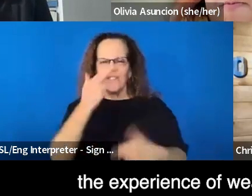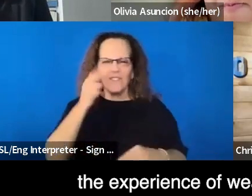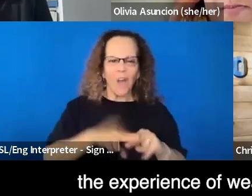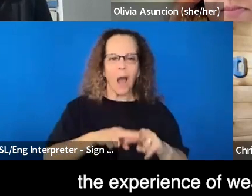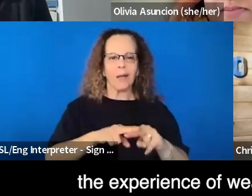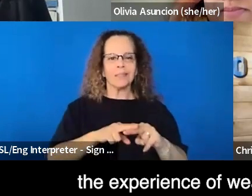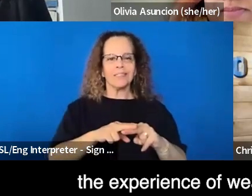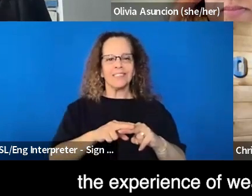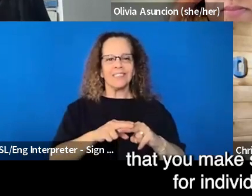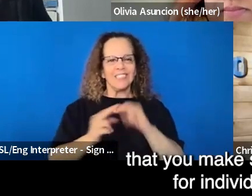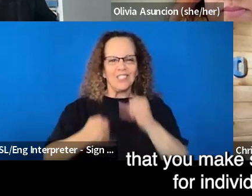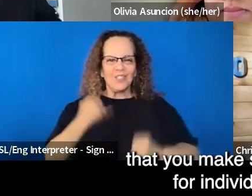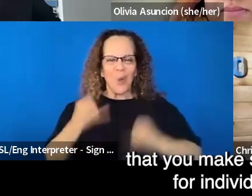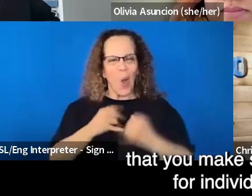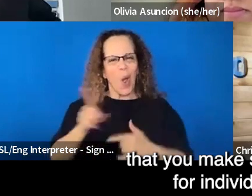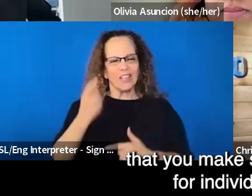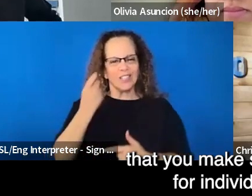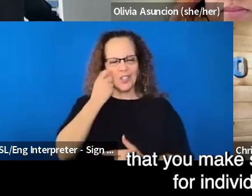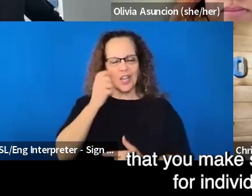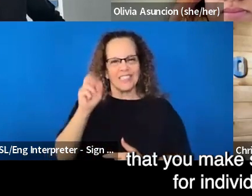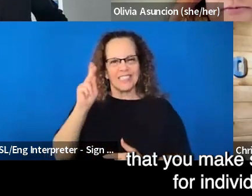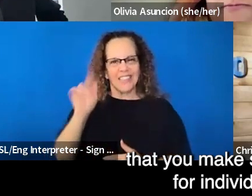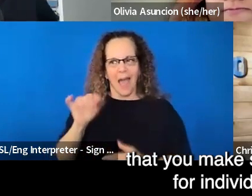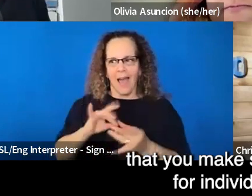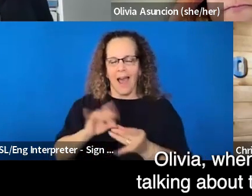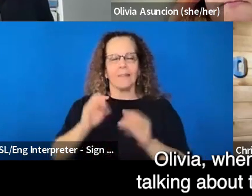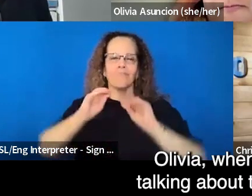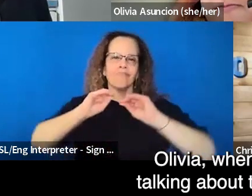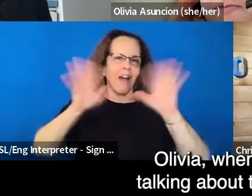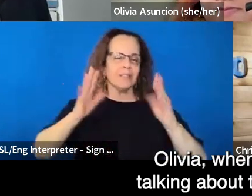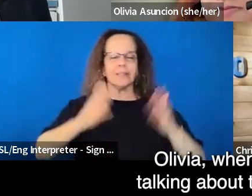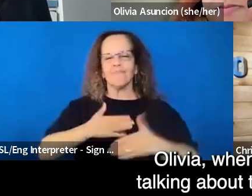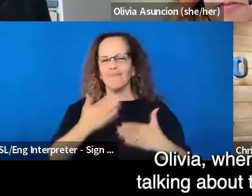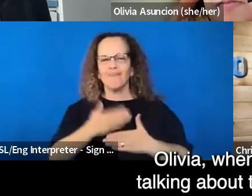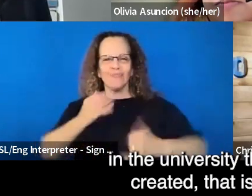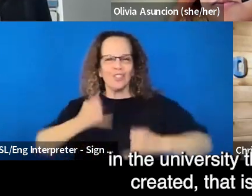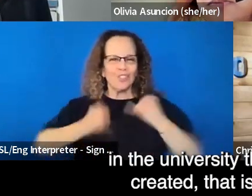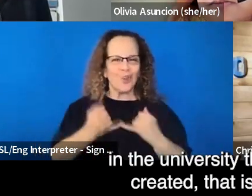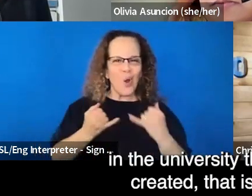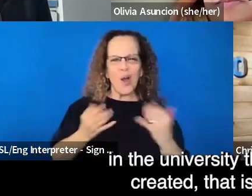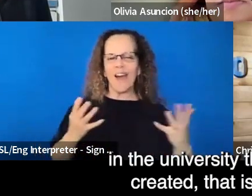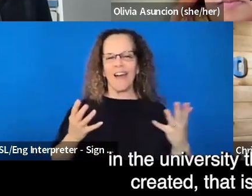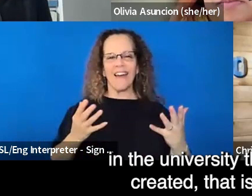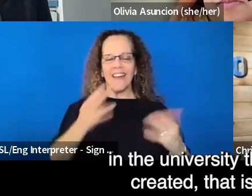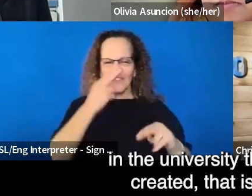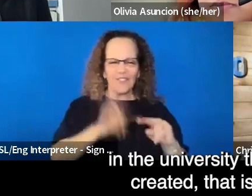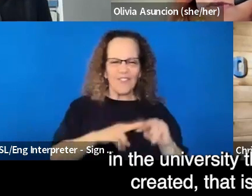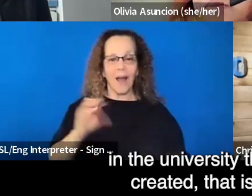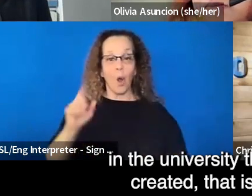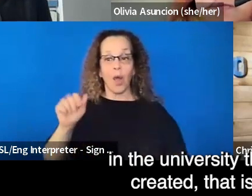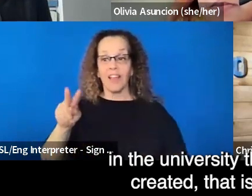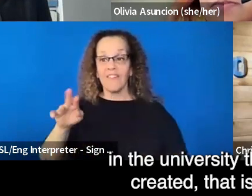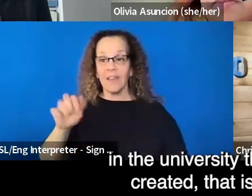wearing the clothes that you make specifically for individuals. Olivia, when you're talking about the space in the university that